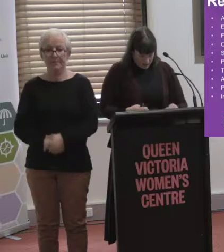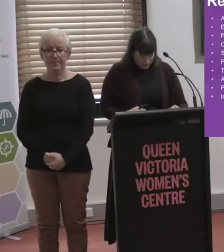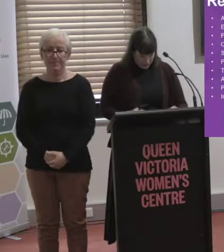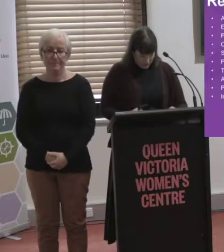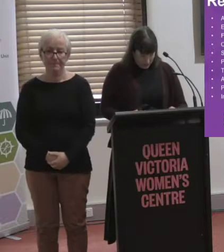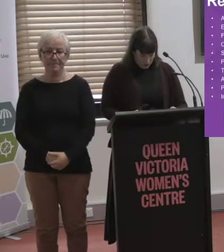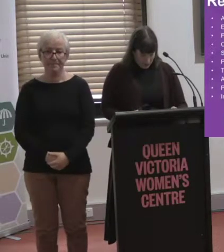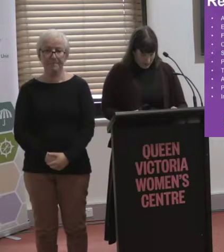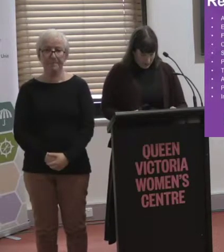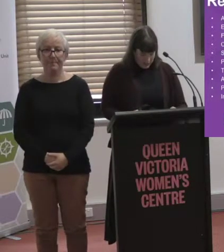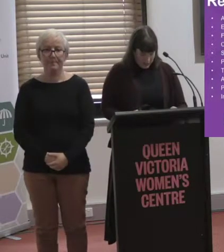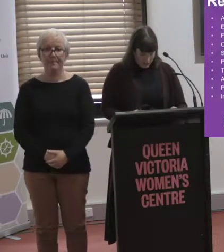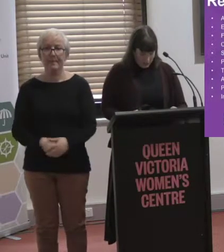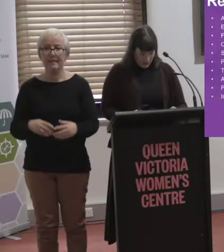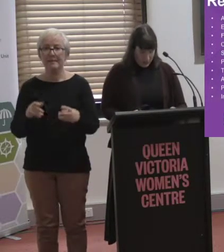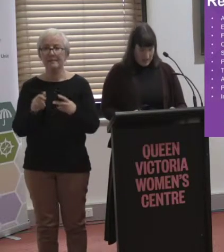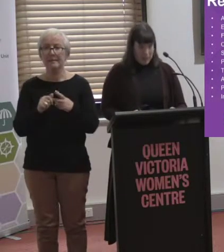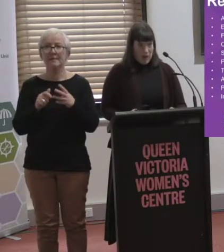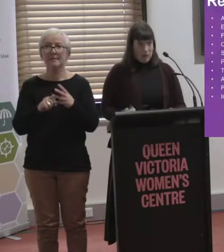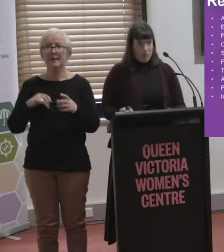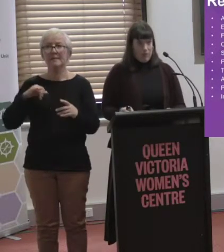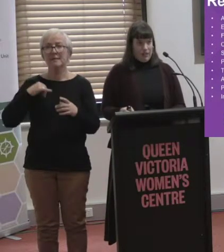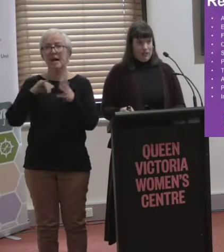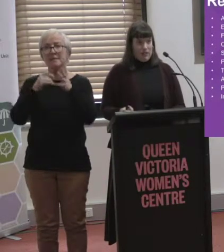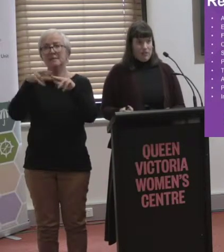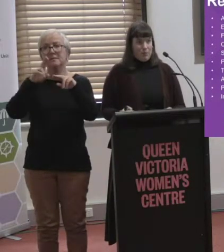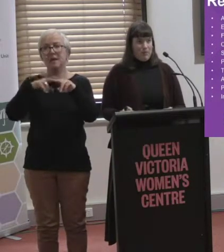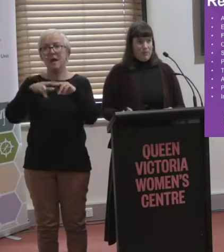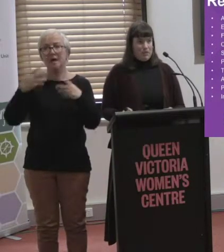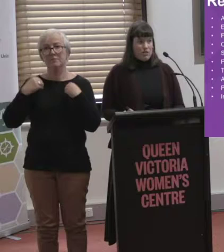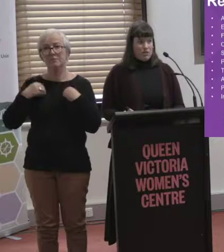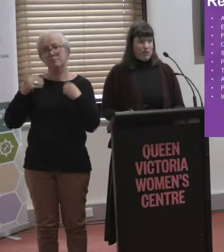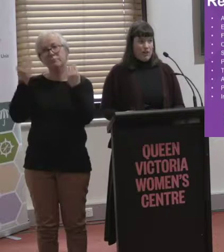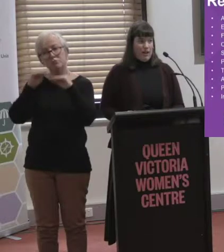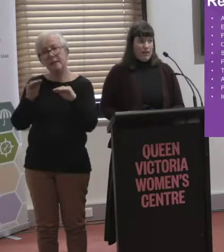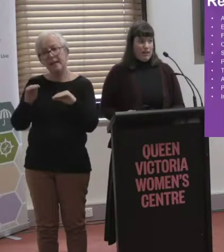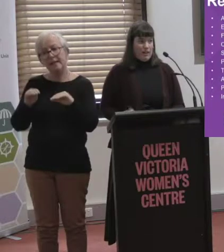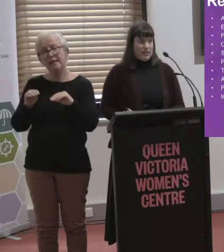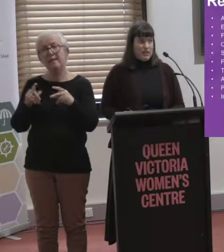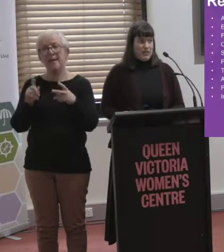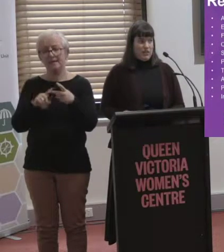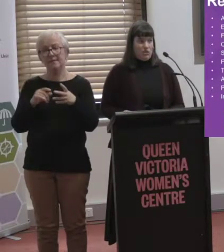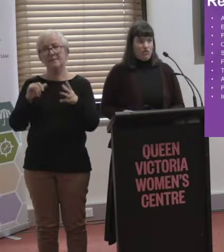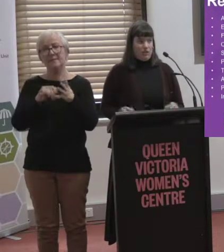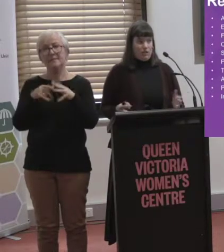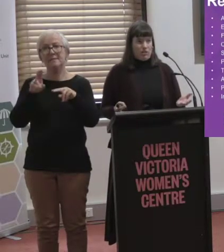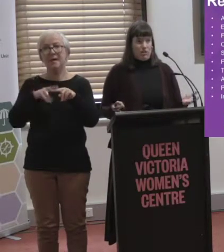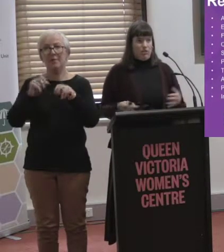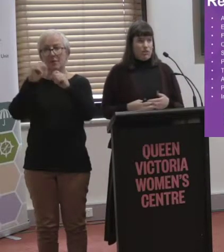The next two are sort of related, staff training and public awareness. So, they both come into the idea that